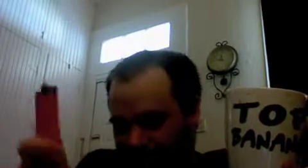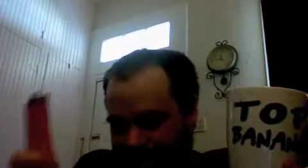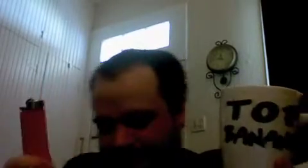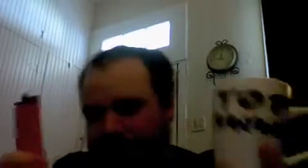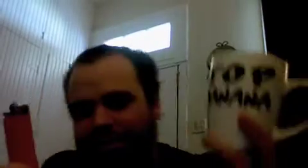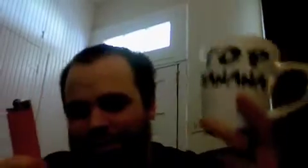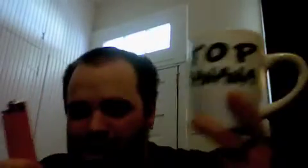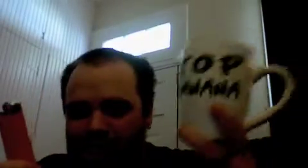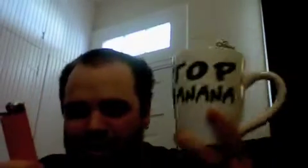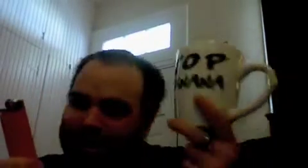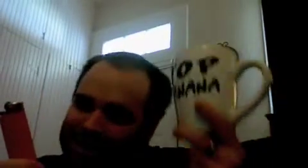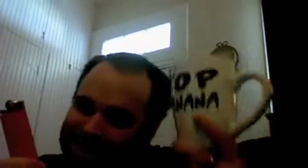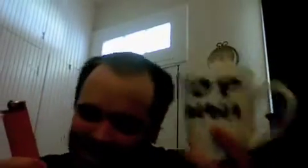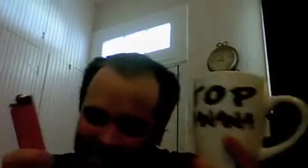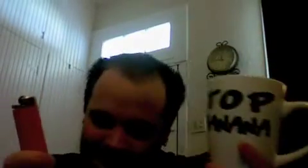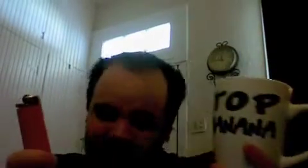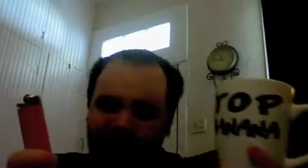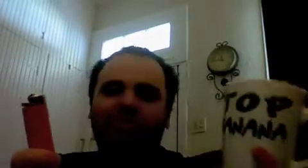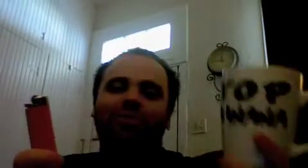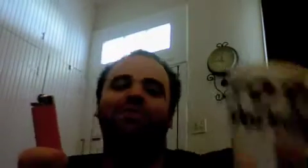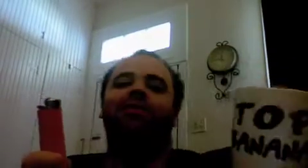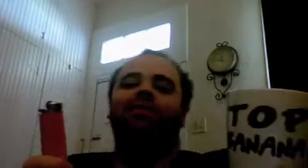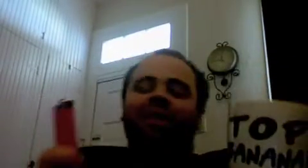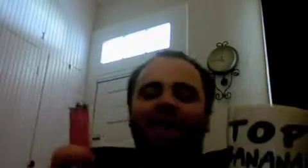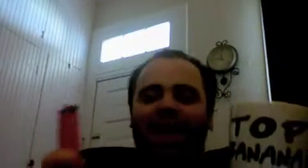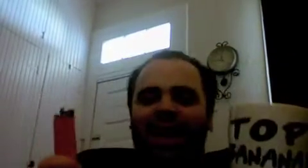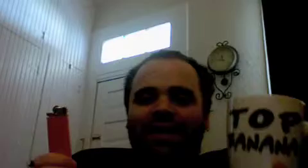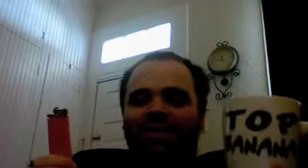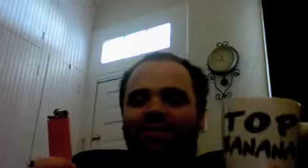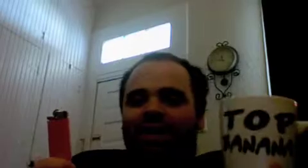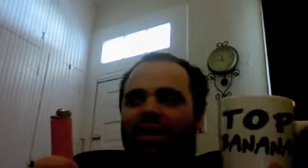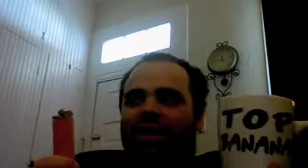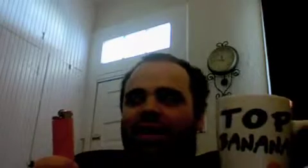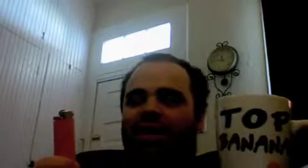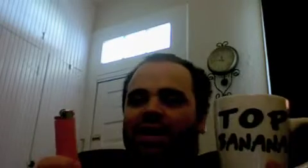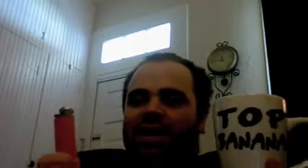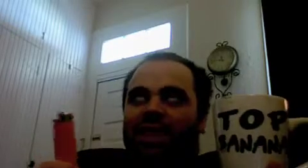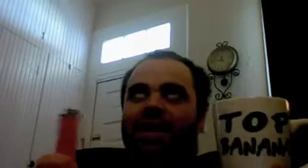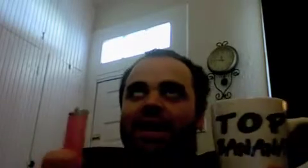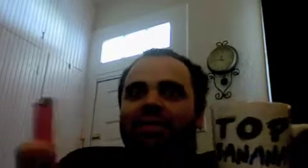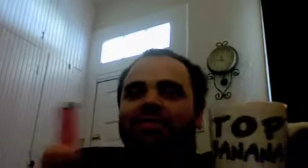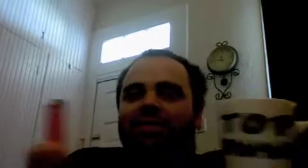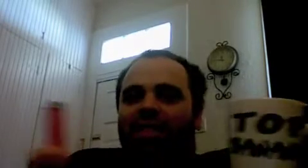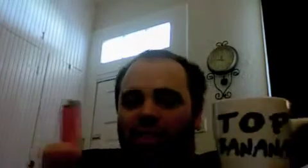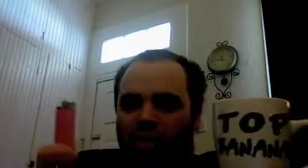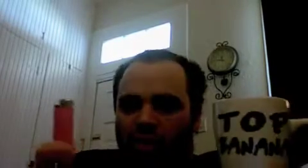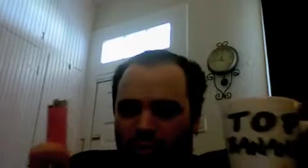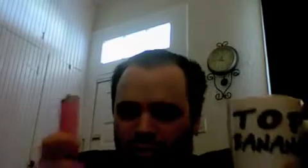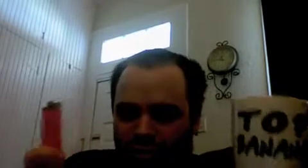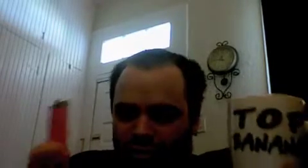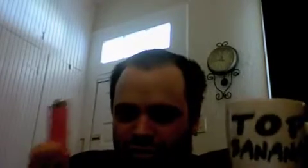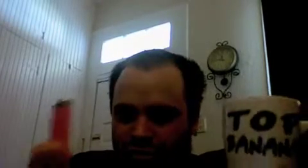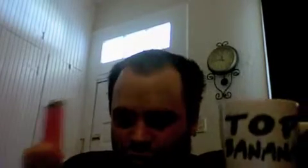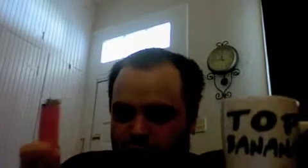itself the coffee cup is a thing unto itself and uh it's those two